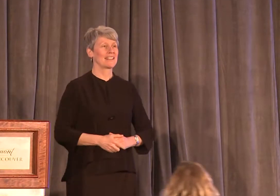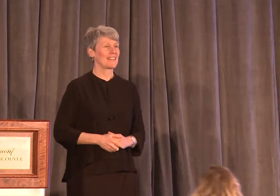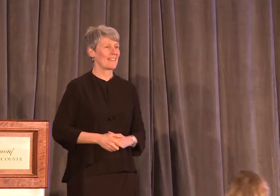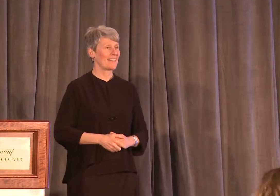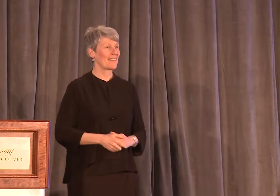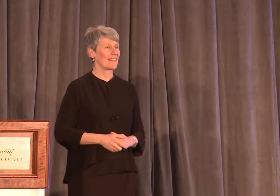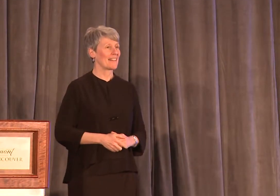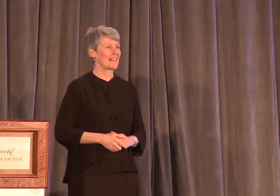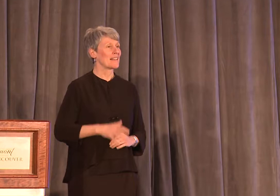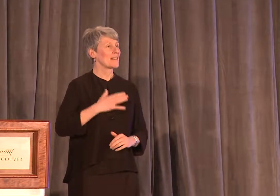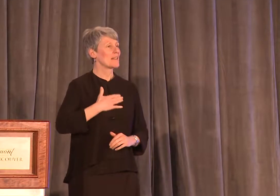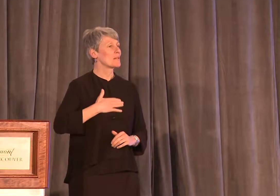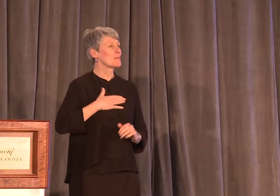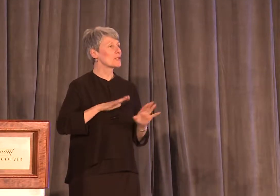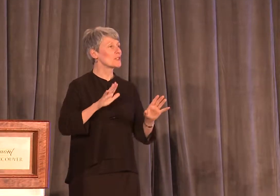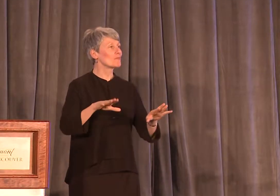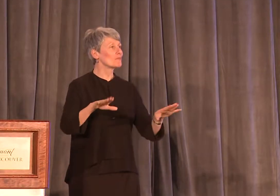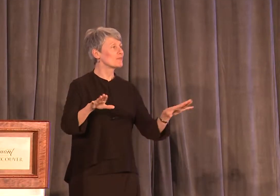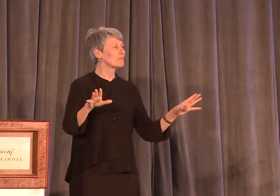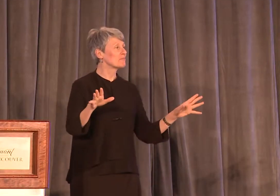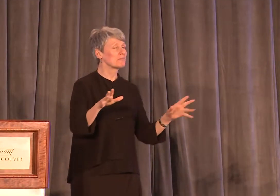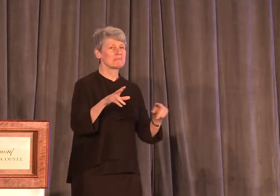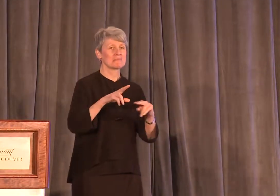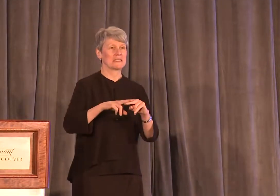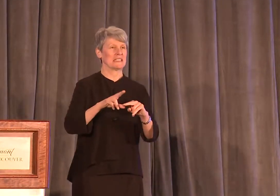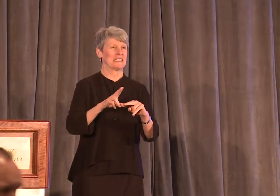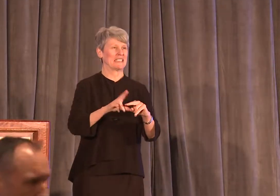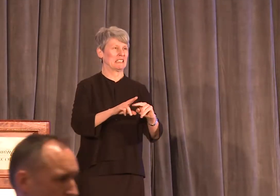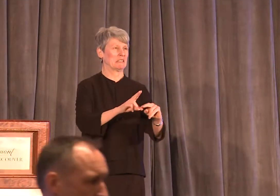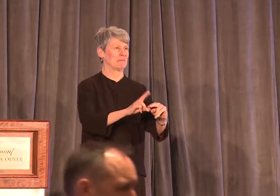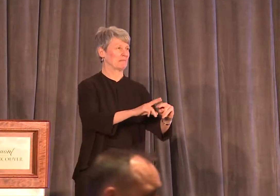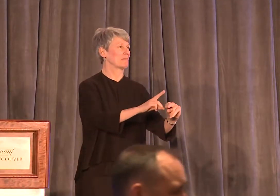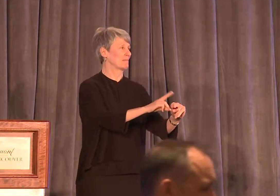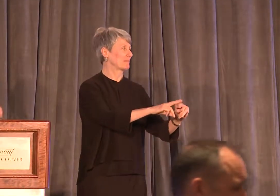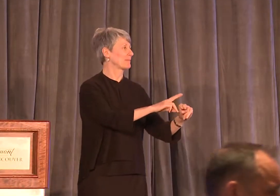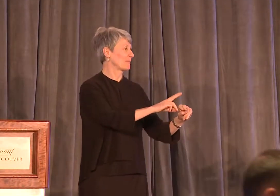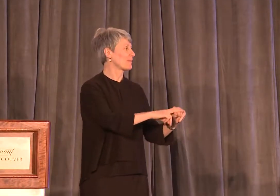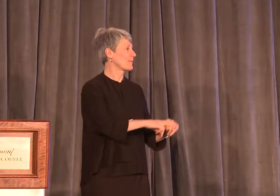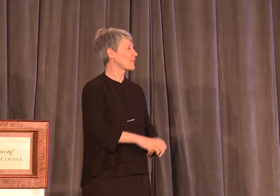Everybody, please find your way back to your seats. Thank you very much.